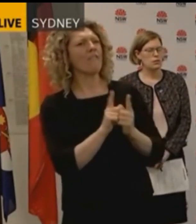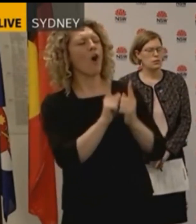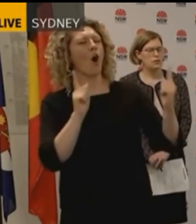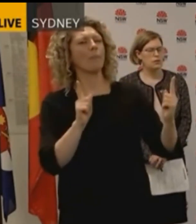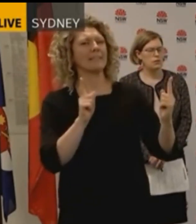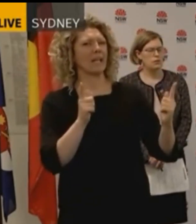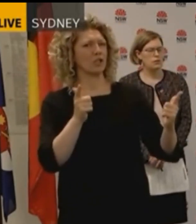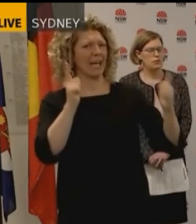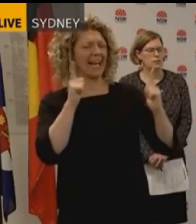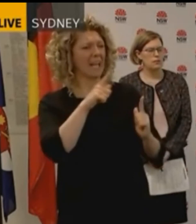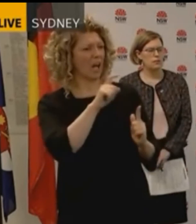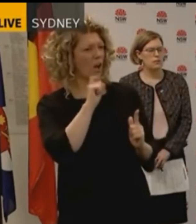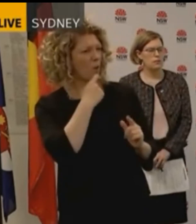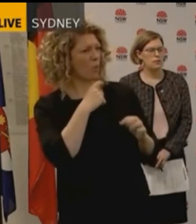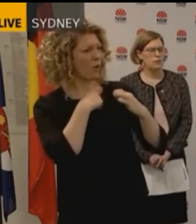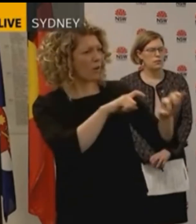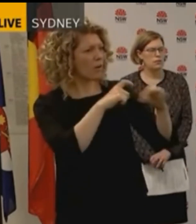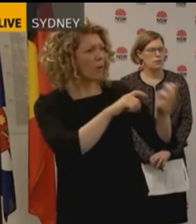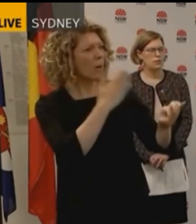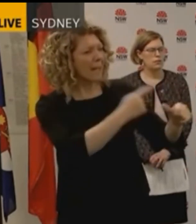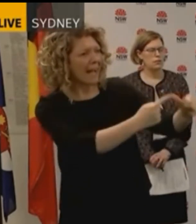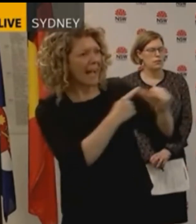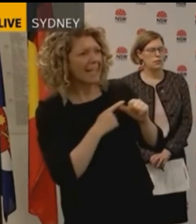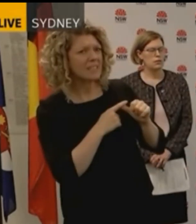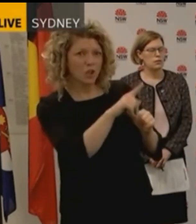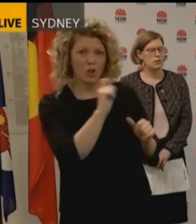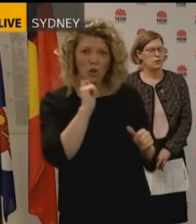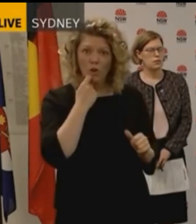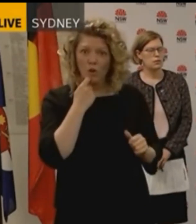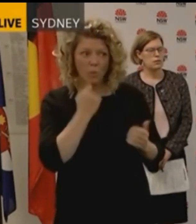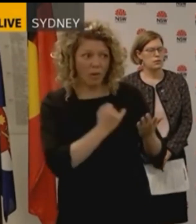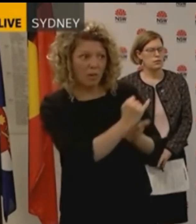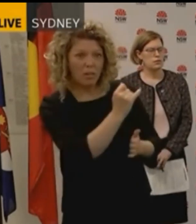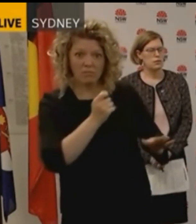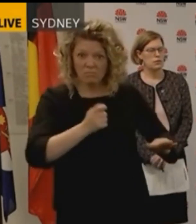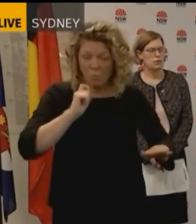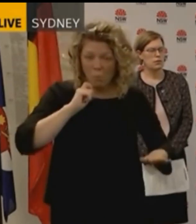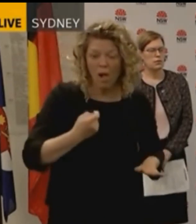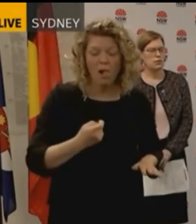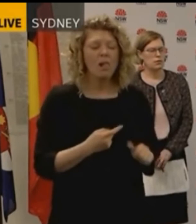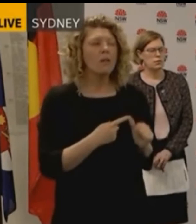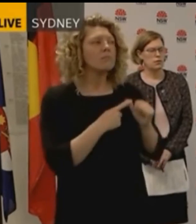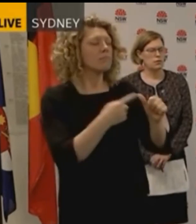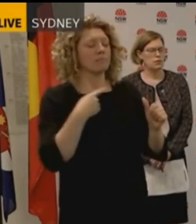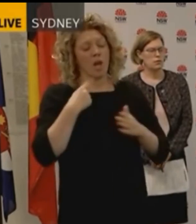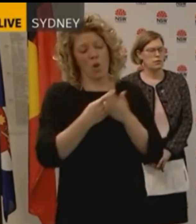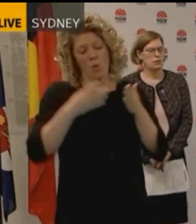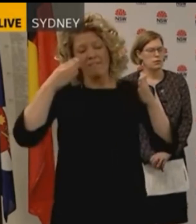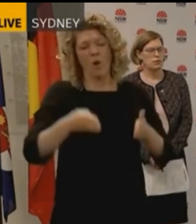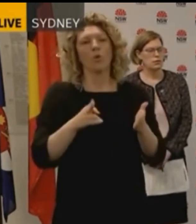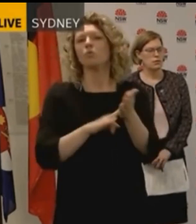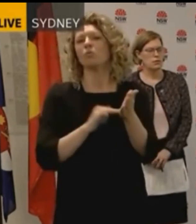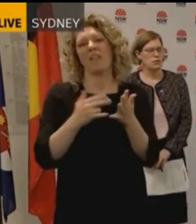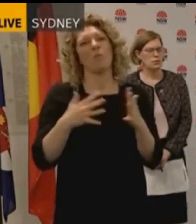Jodie McKay has done that. Will you take legal action against the Opposition Leader? Oh, look, I'm, I'm just focused on doing my job for New South Wales, and can I say this, um, I